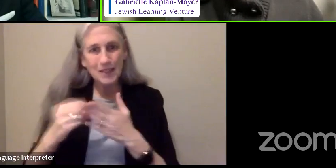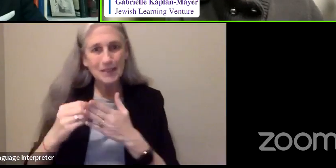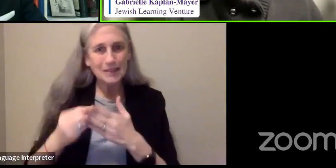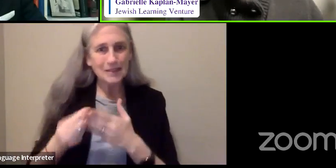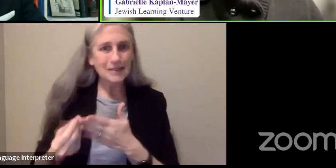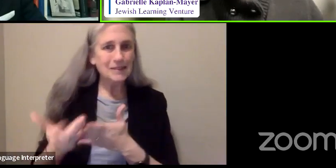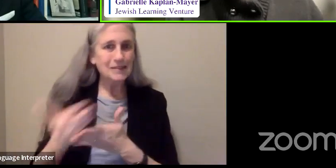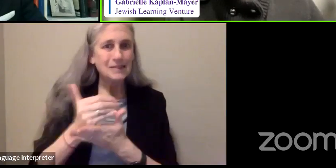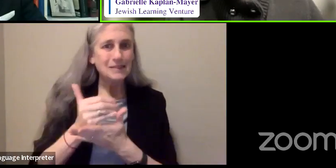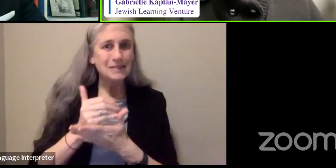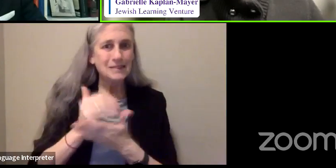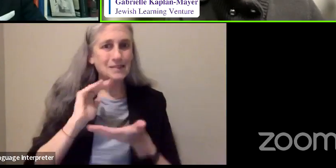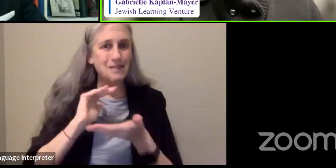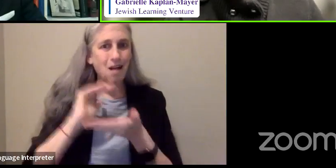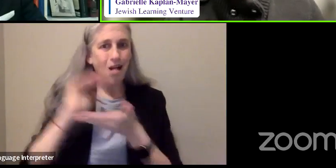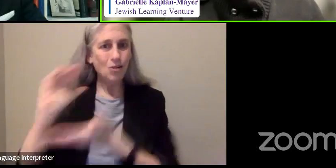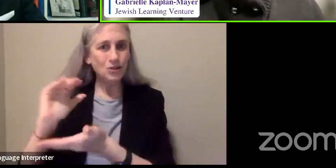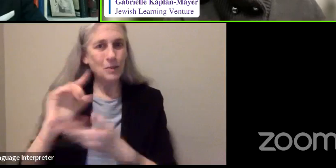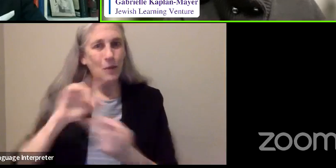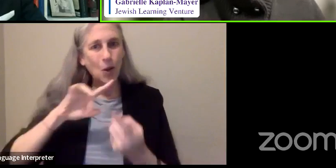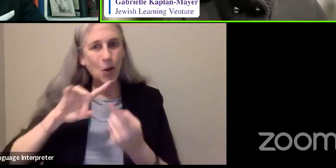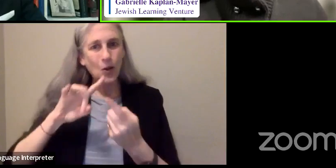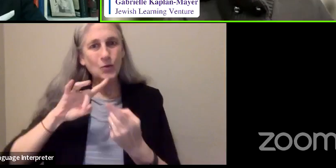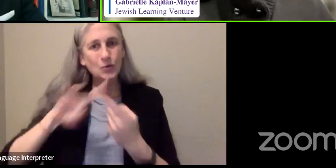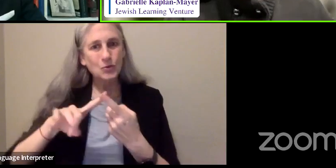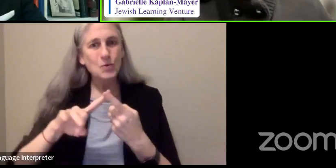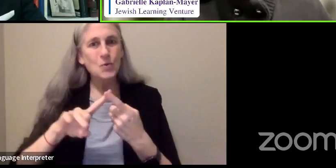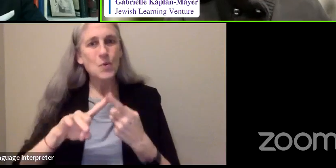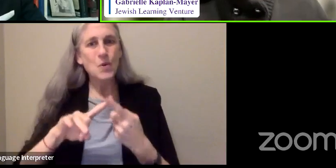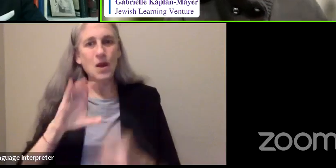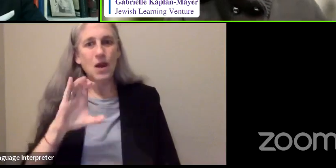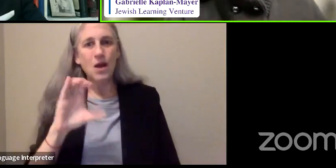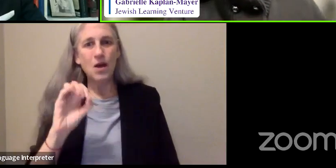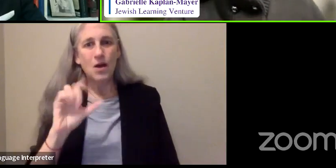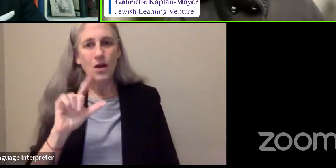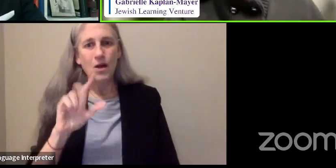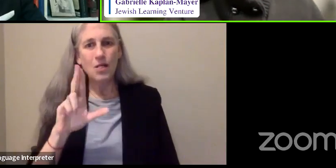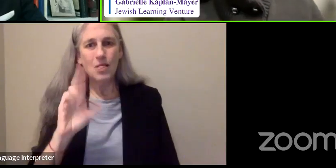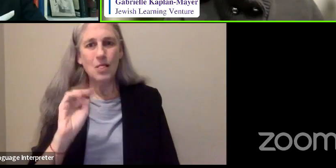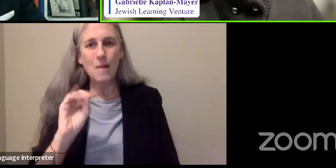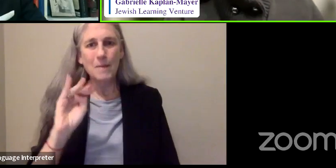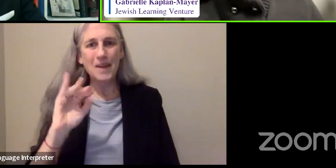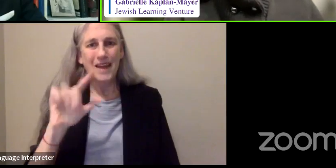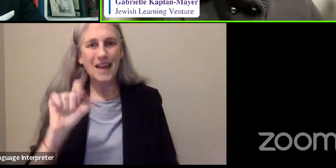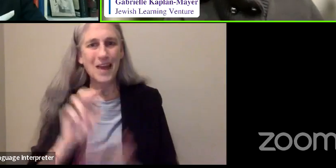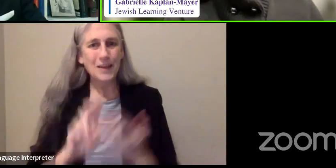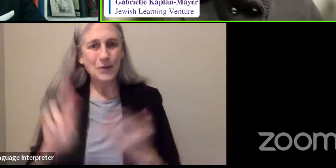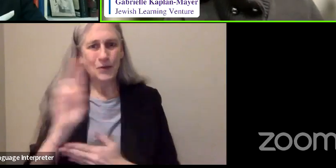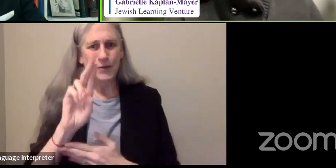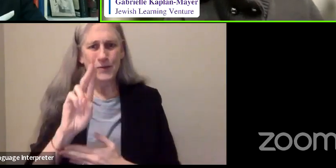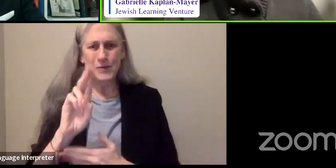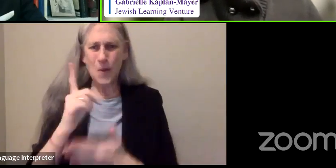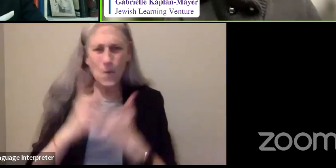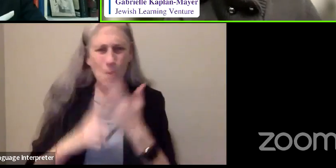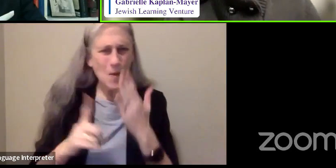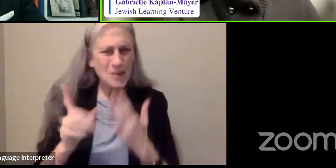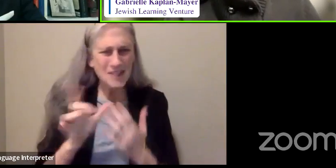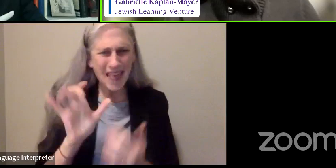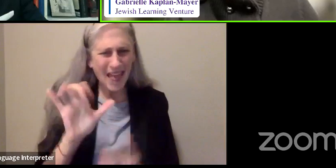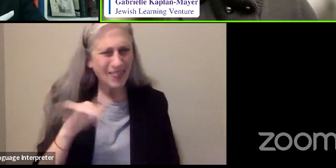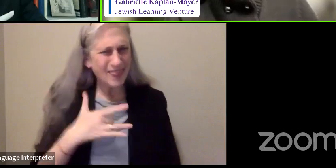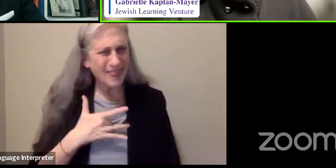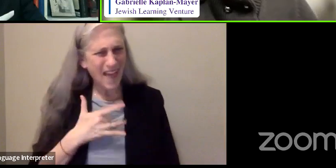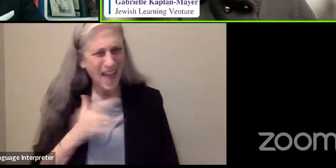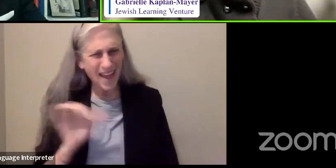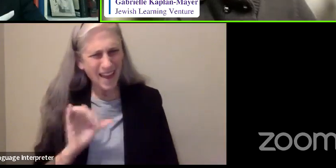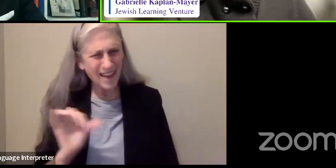attend Columbia University. What was that like to arrive at Columbia and have that experience at the